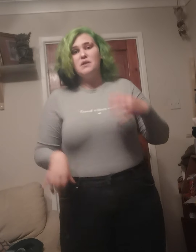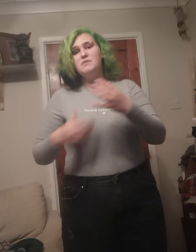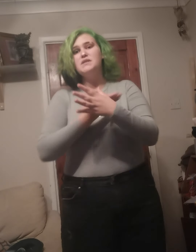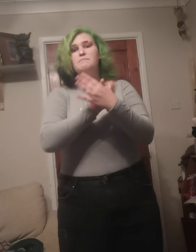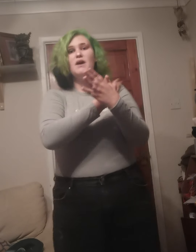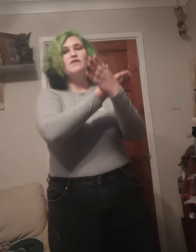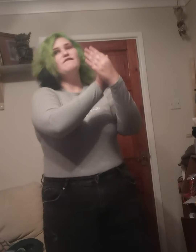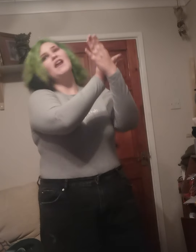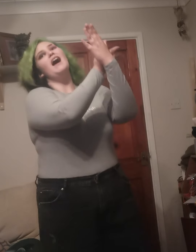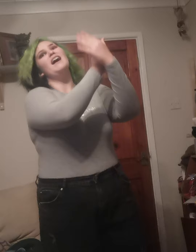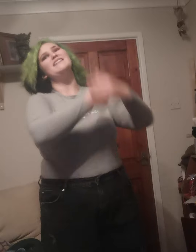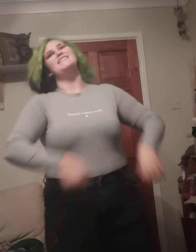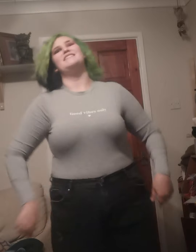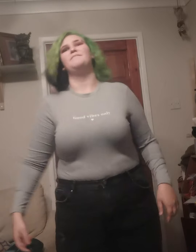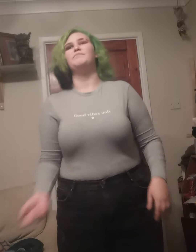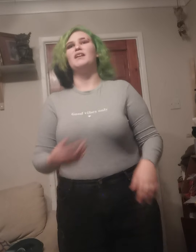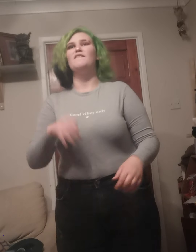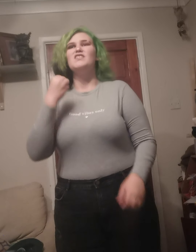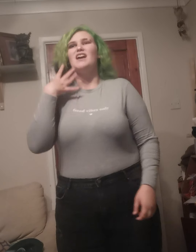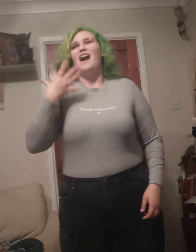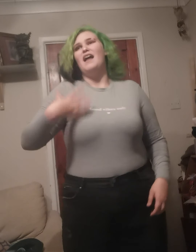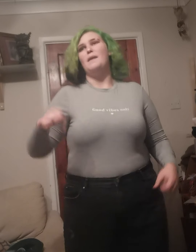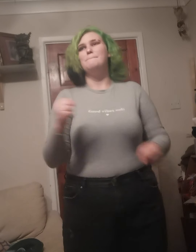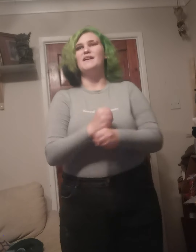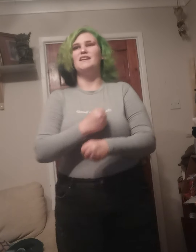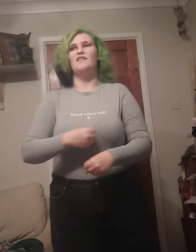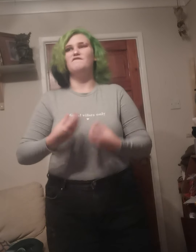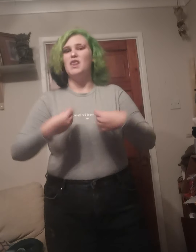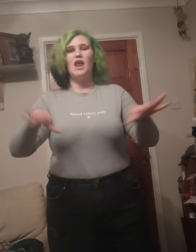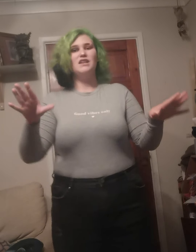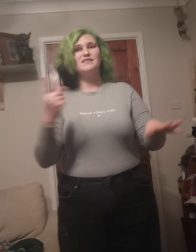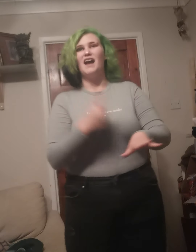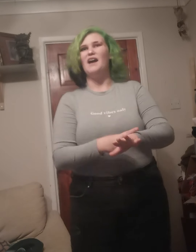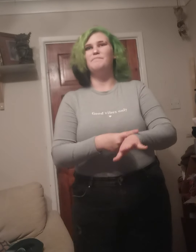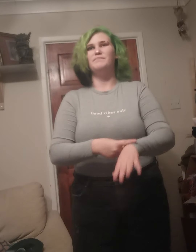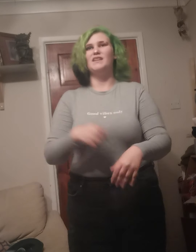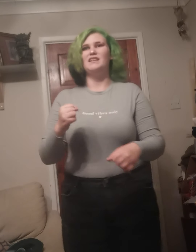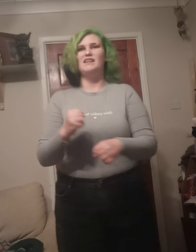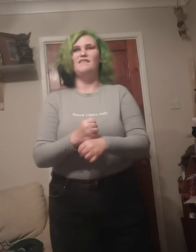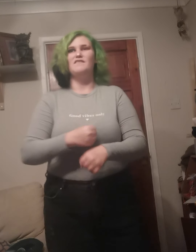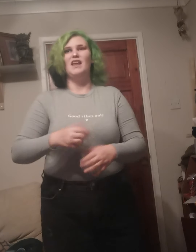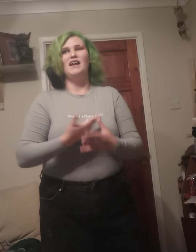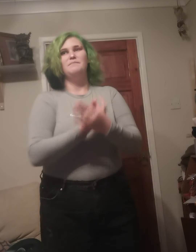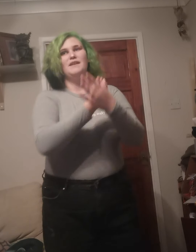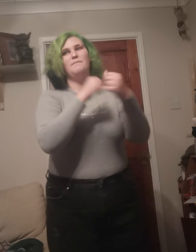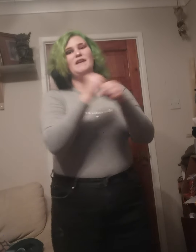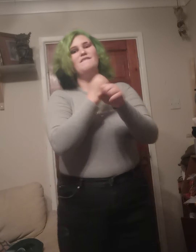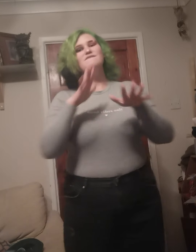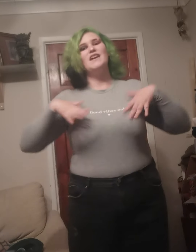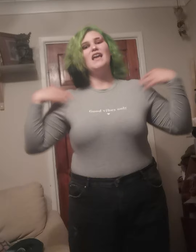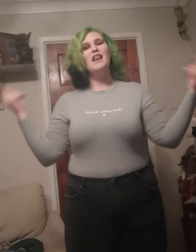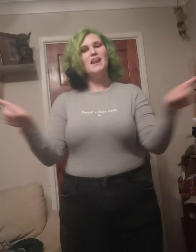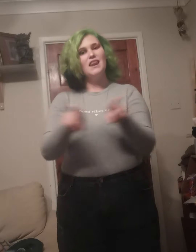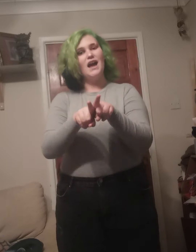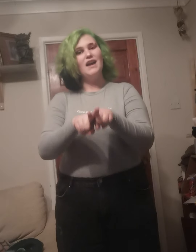stomach is butterfly, was the beautiful kind. Pickin' up the last time, taking pride, making me feel right.